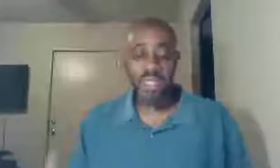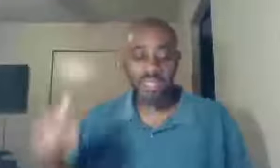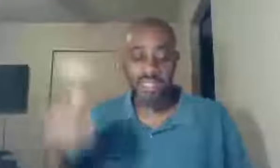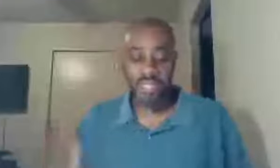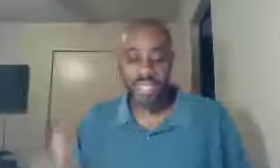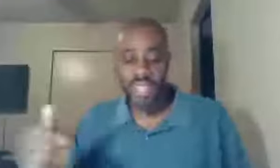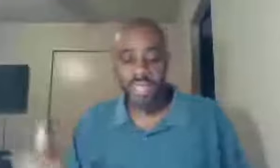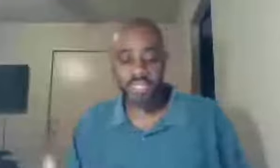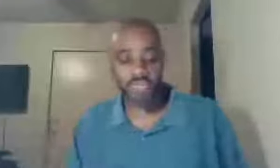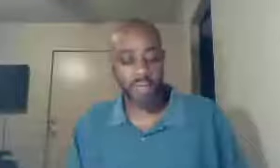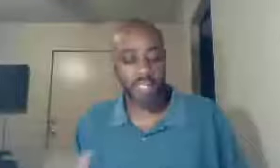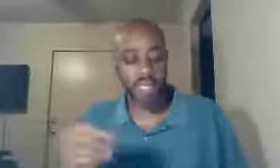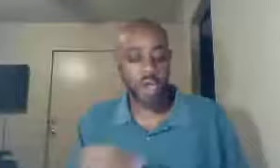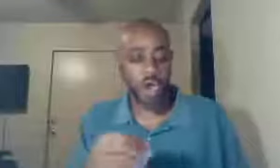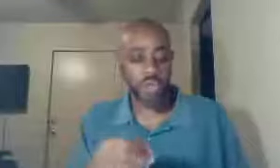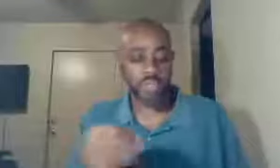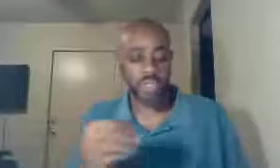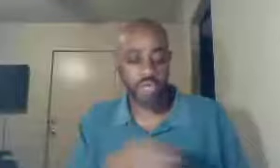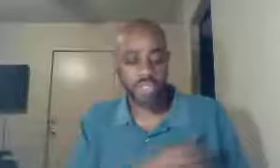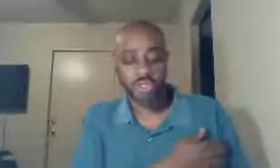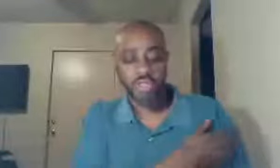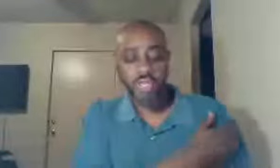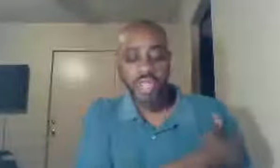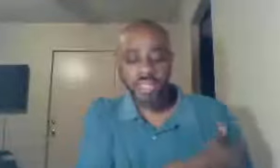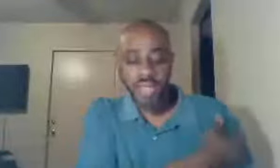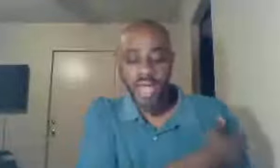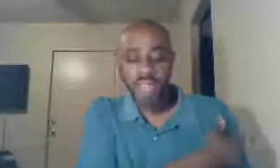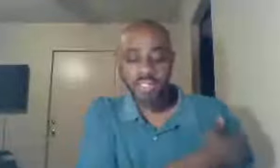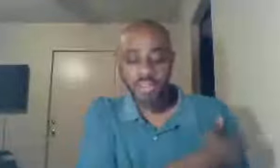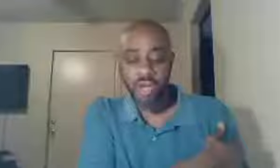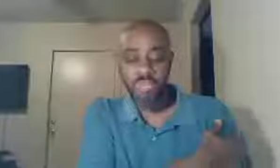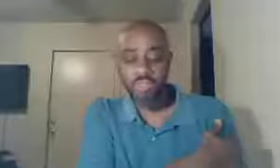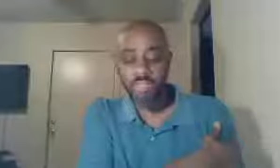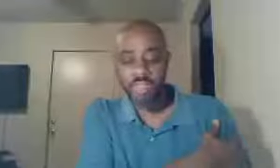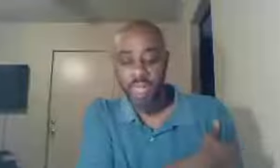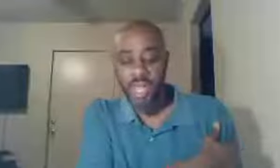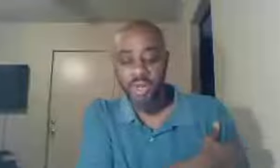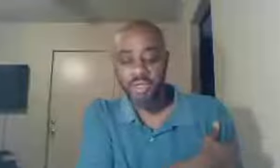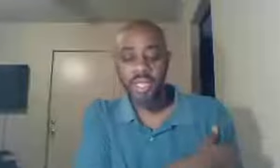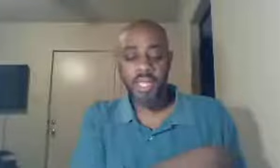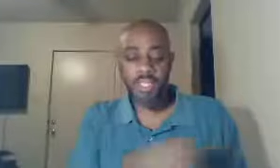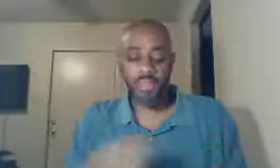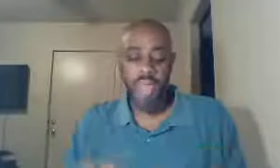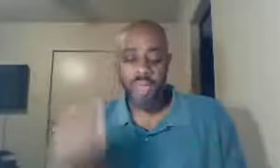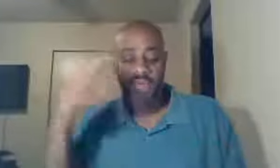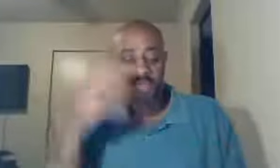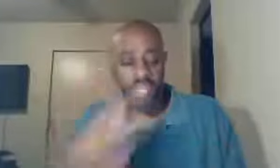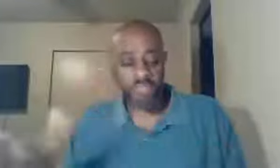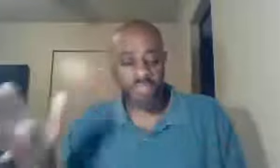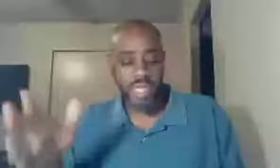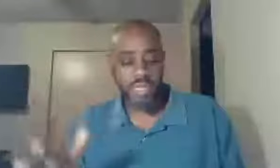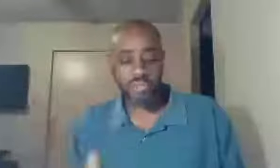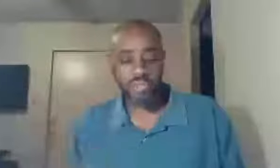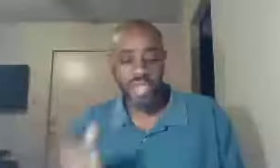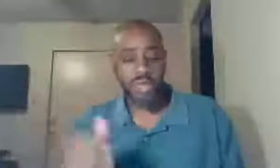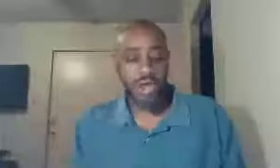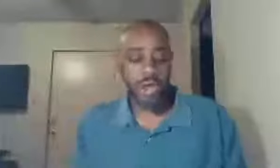until he and his family, along with the creatures, that God determined to be spared, his wrath, entered into that ark,